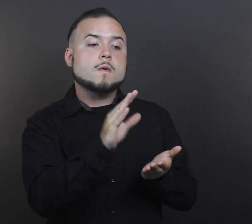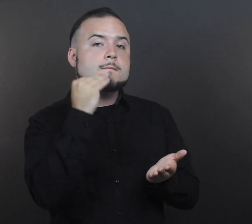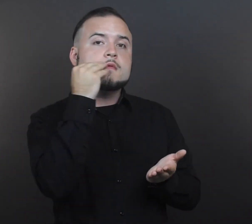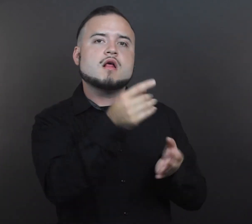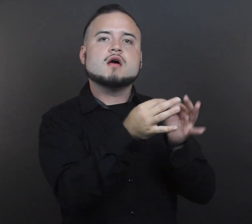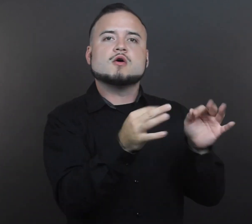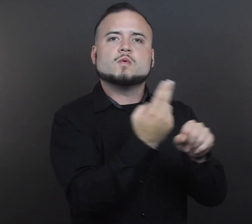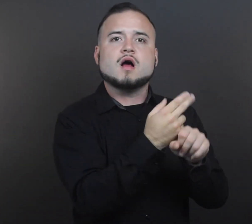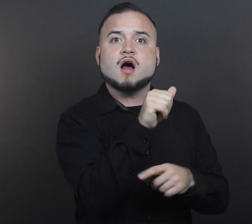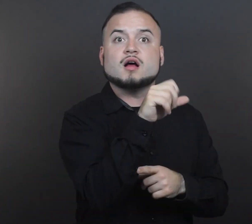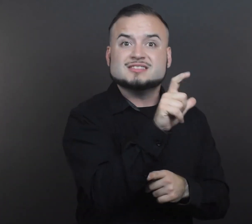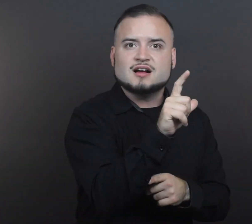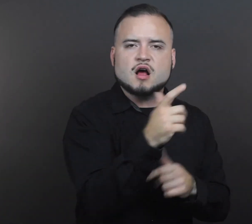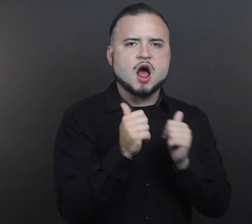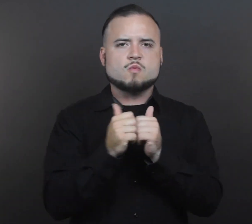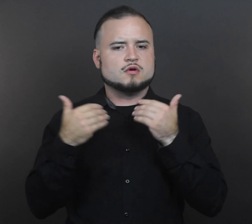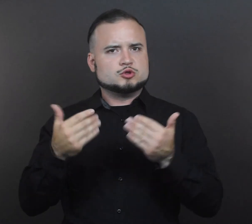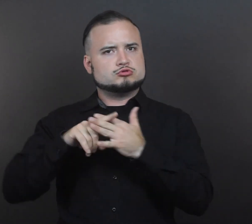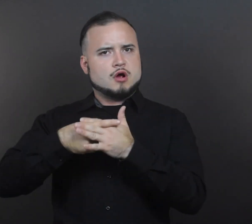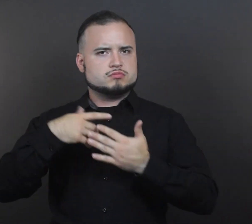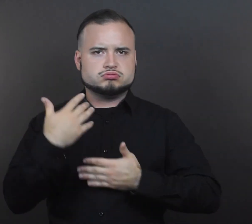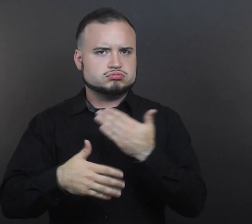whose home language is ASL? 11.